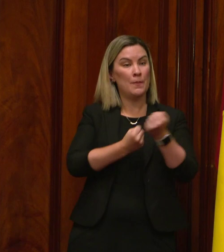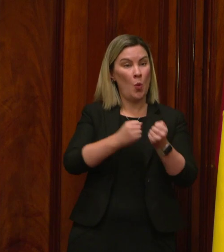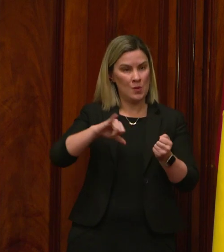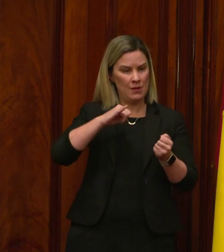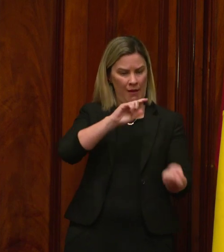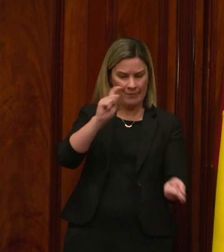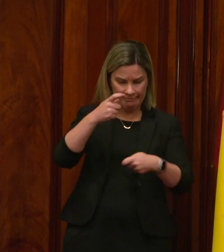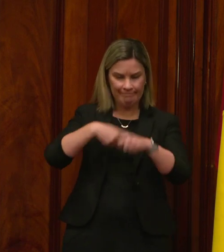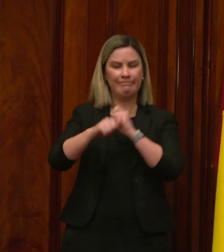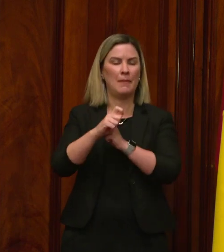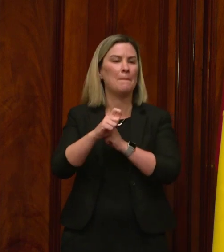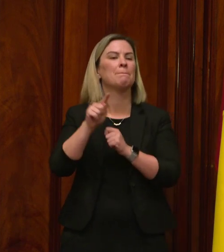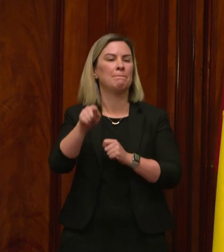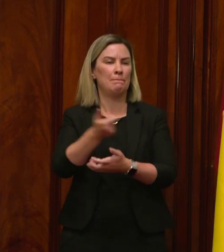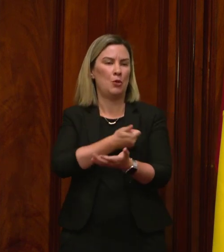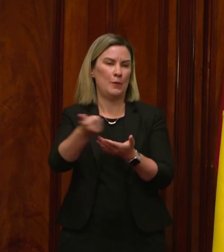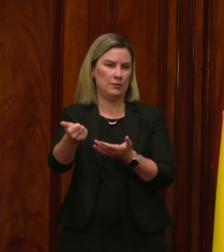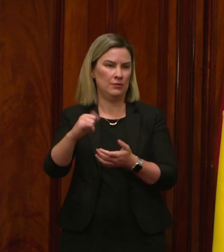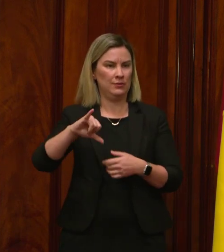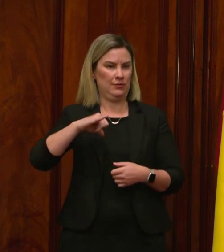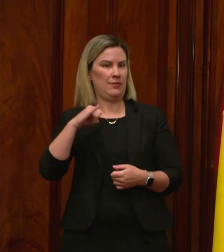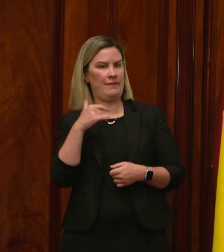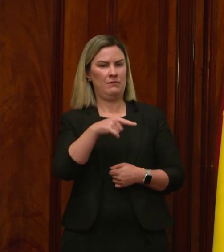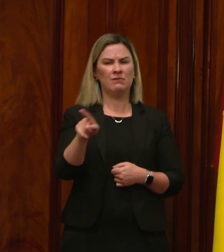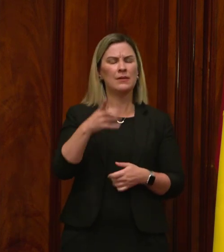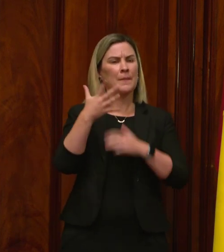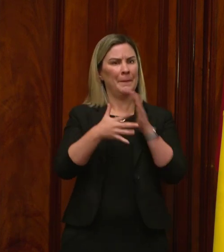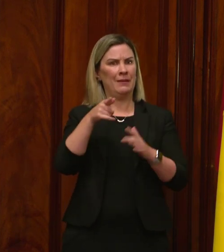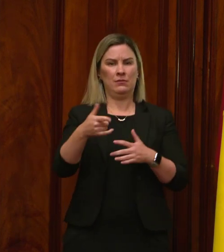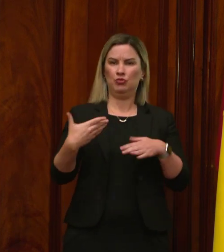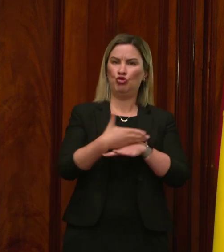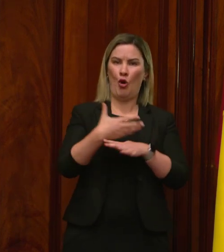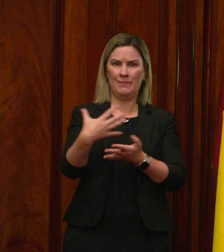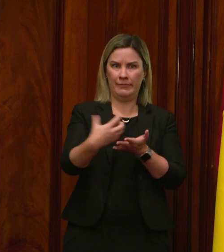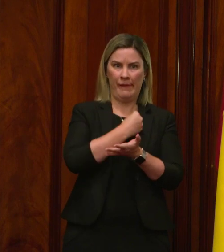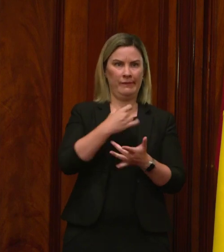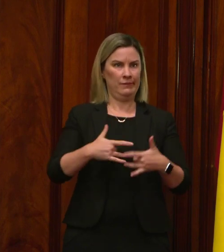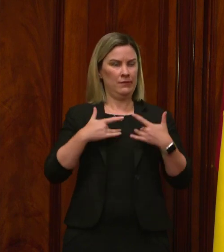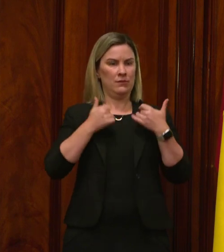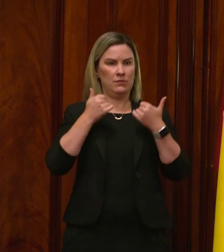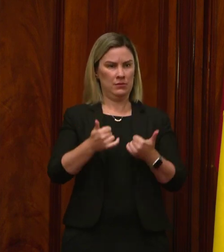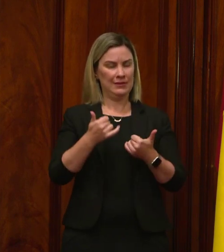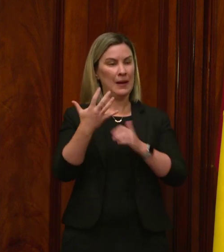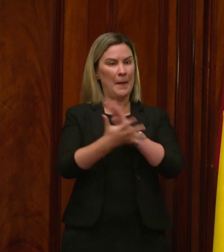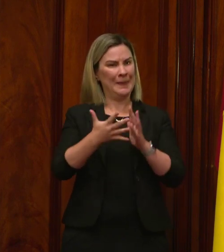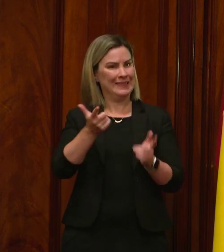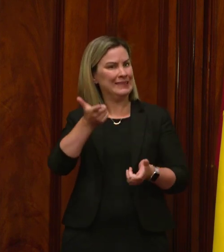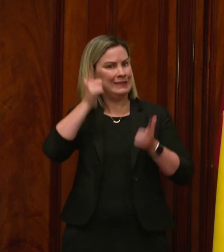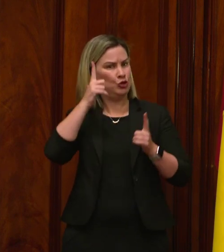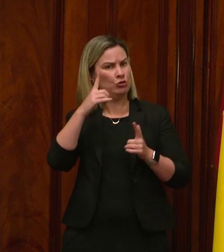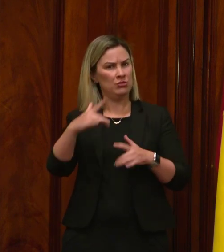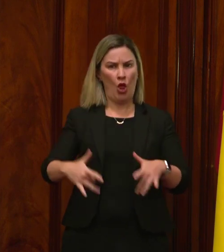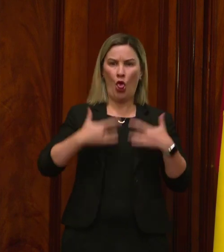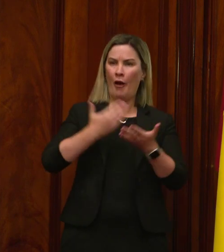positions. This will give teachers the job security they have been asking for to make teaching their life's